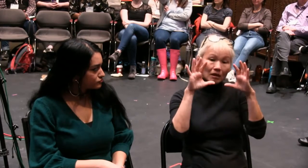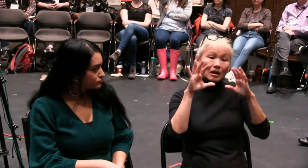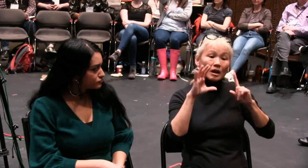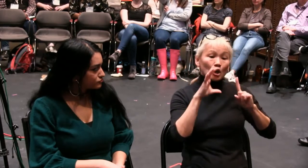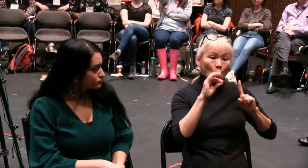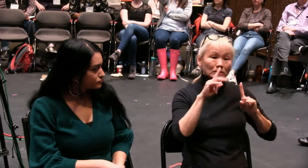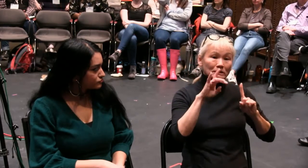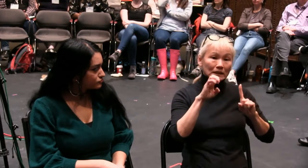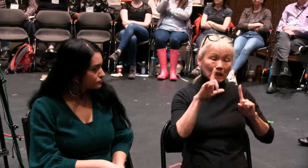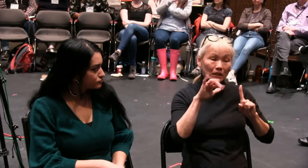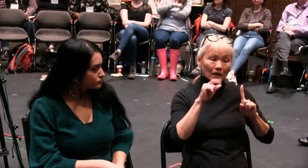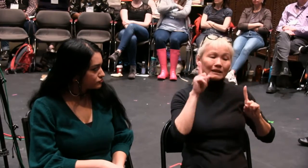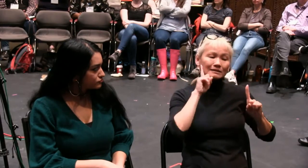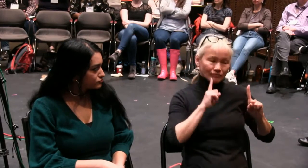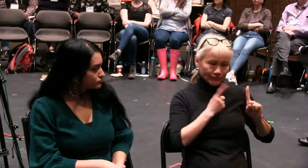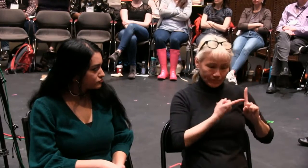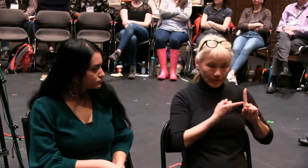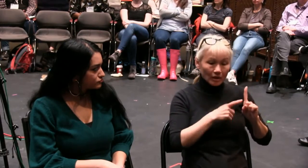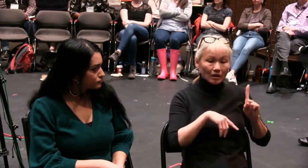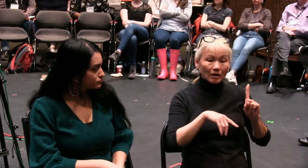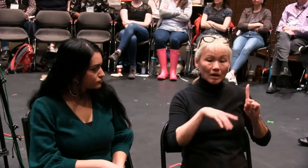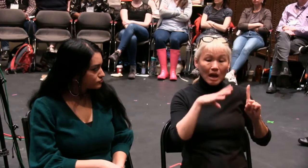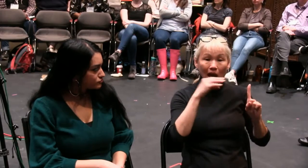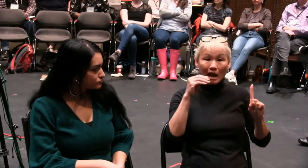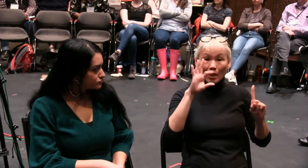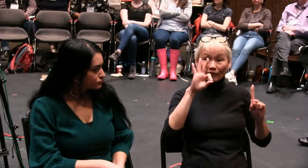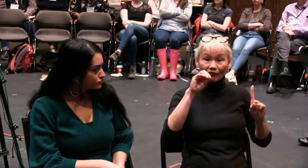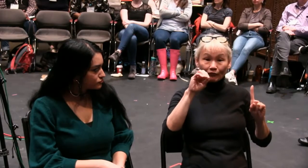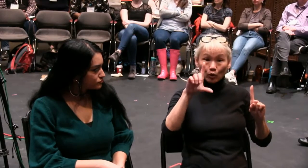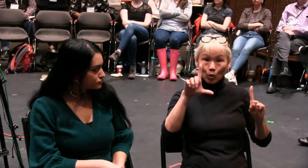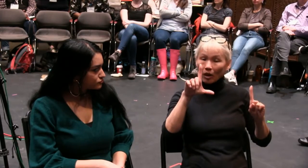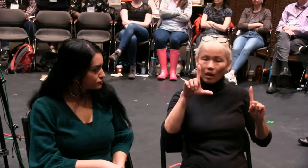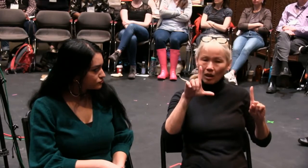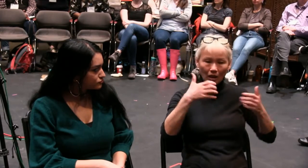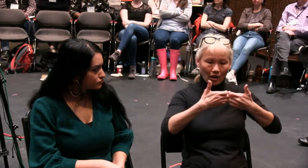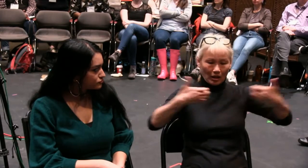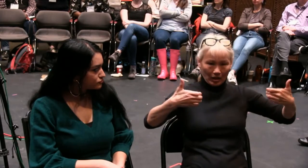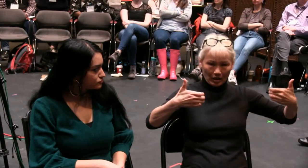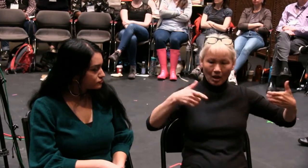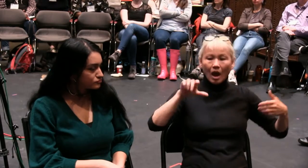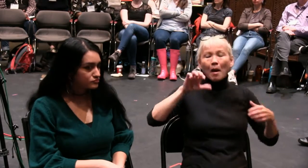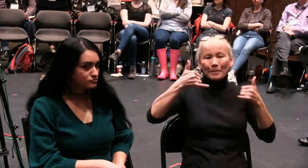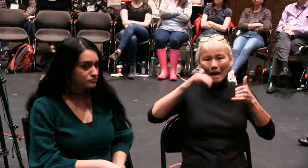The vision of this production was that Cordelia was deaf,